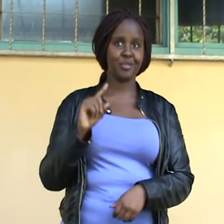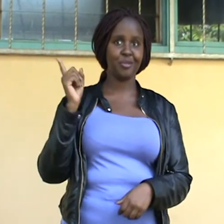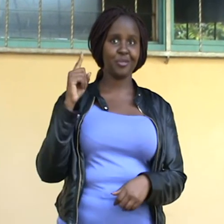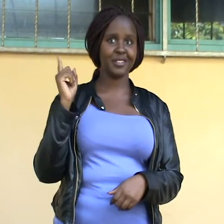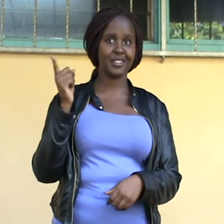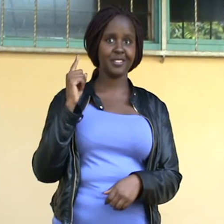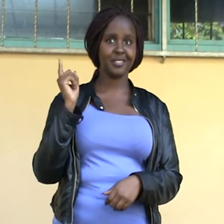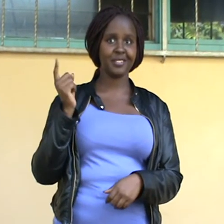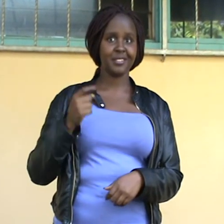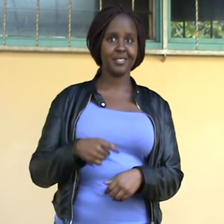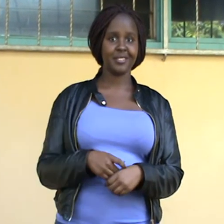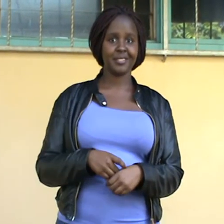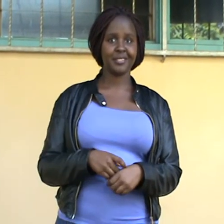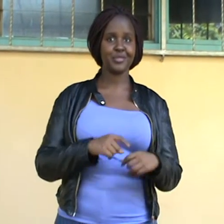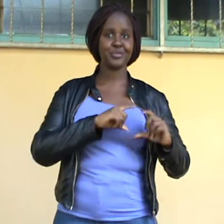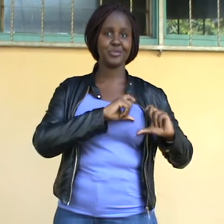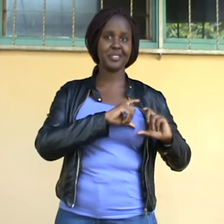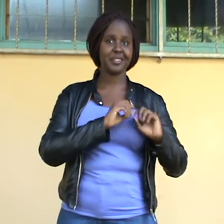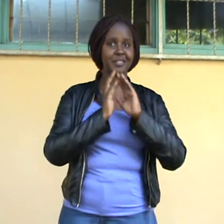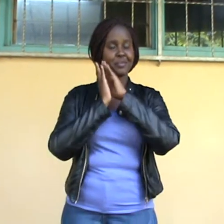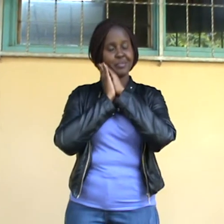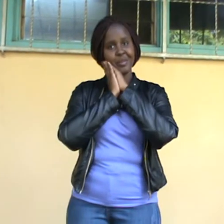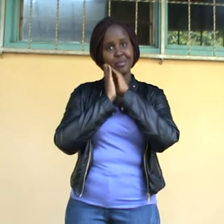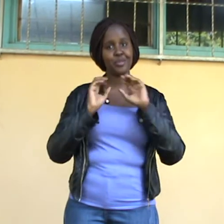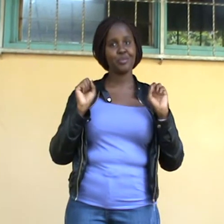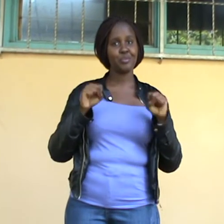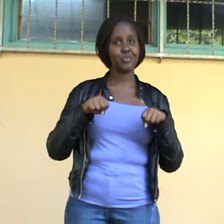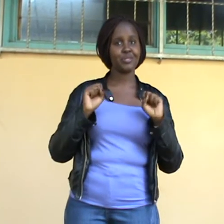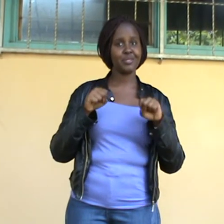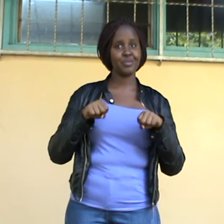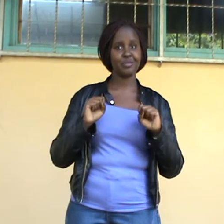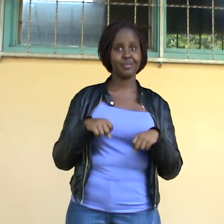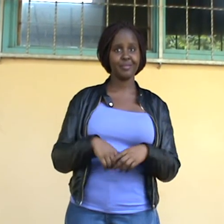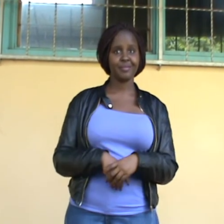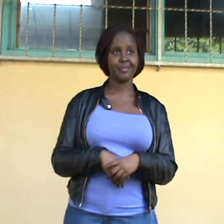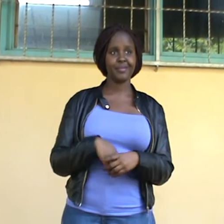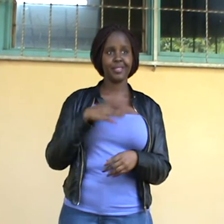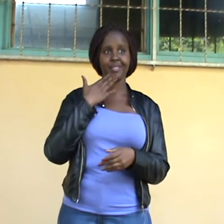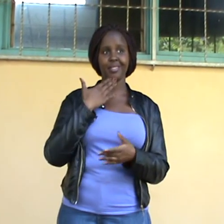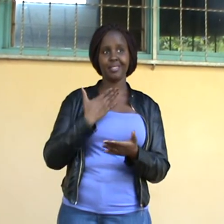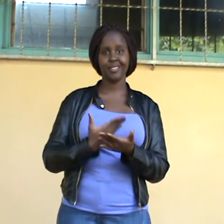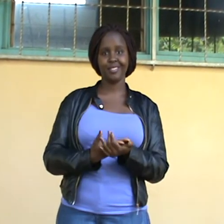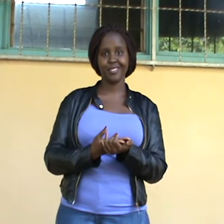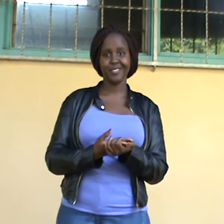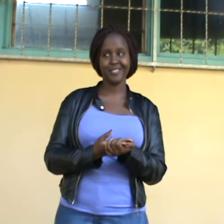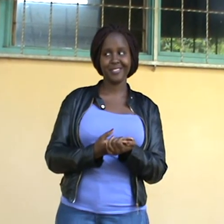Dear mom. Is it possible? Wow. Here Yes. No, no. I don't Not go. am. I